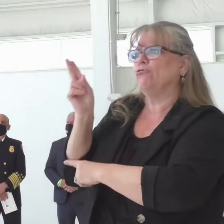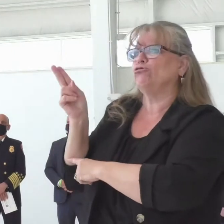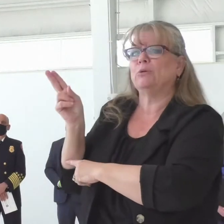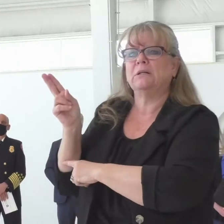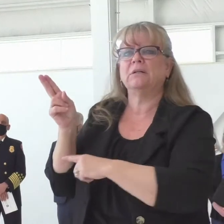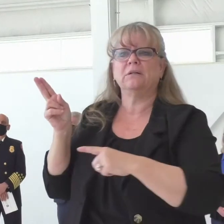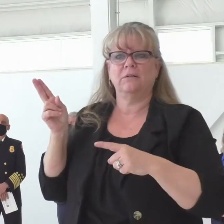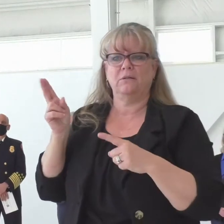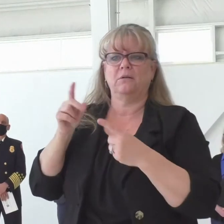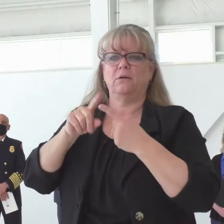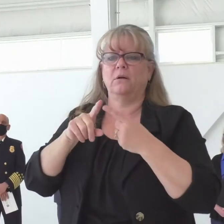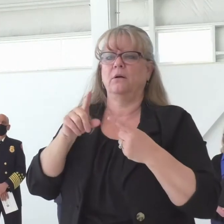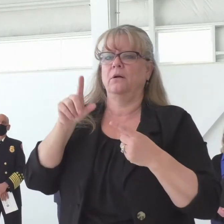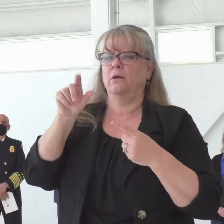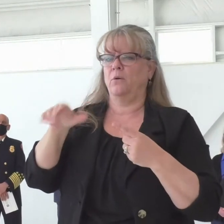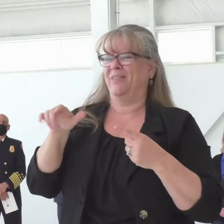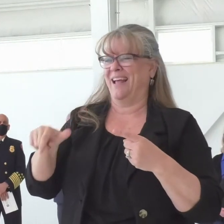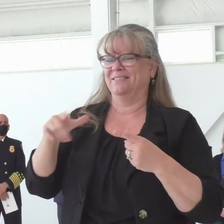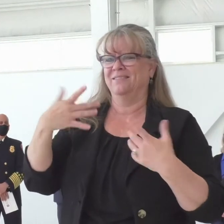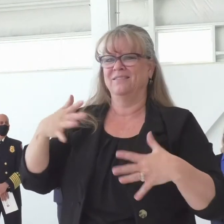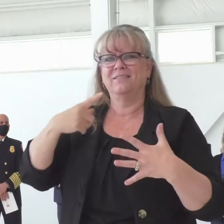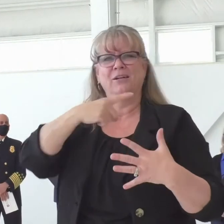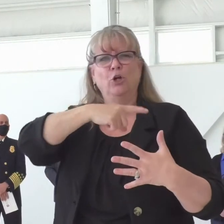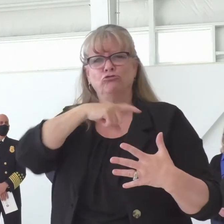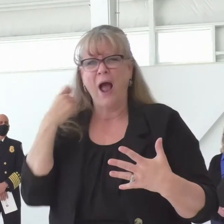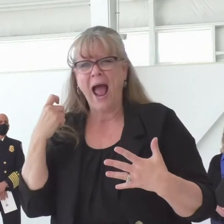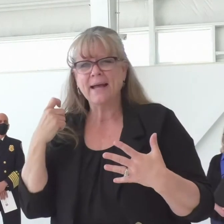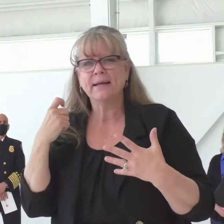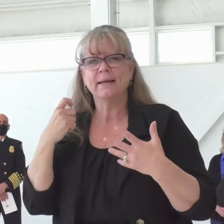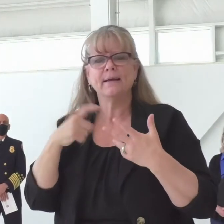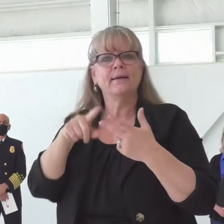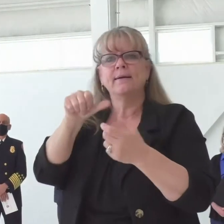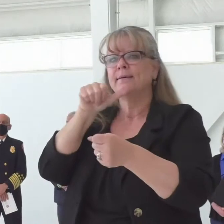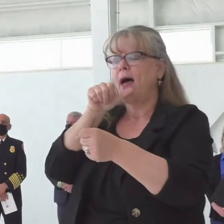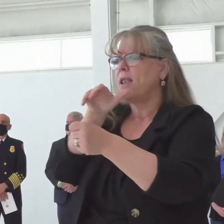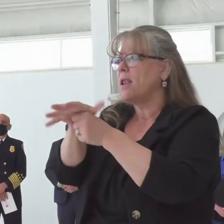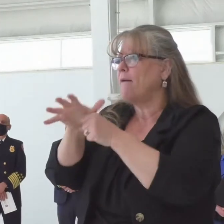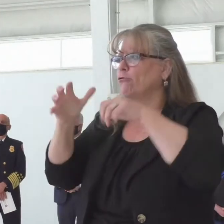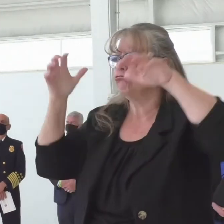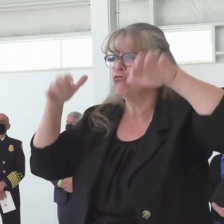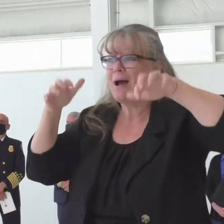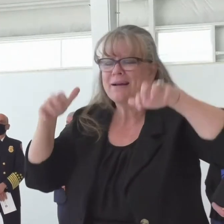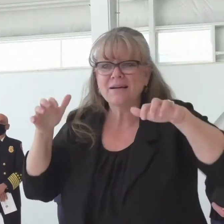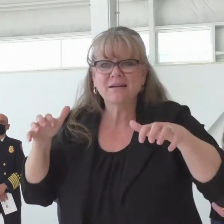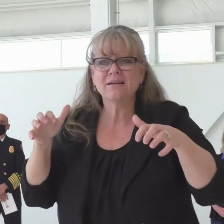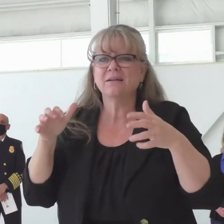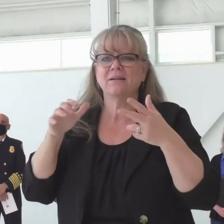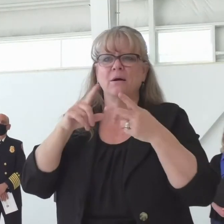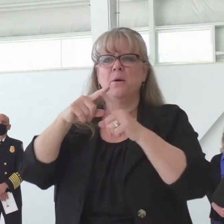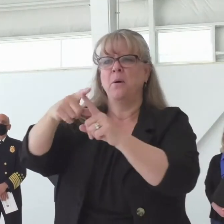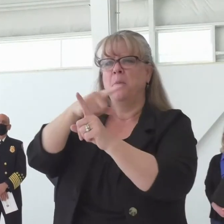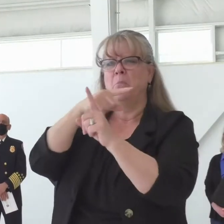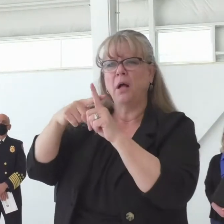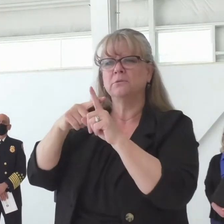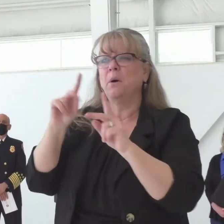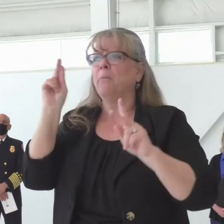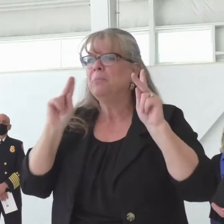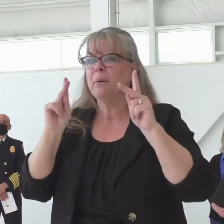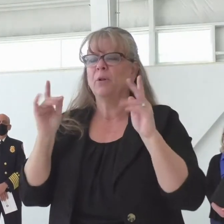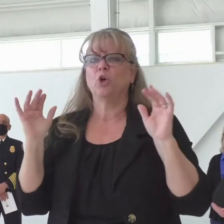conditions, lack of moisture, overabundance of fine fuels, and increased recreational traffic across the state.